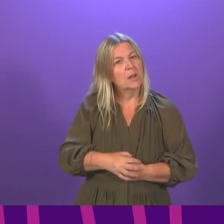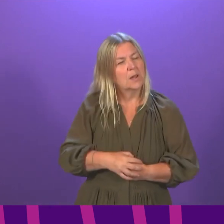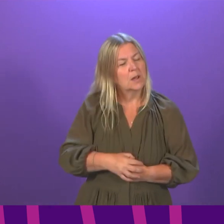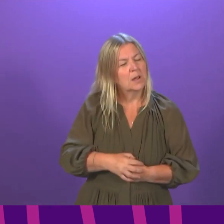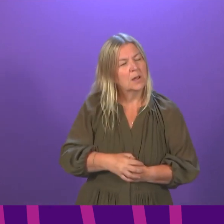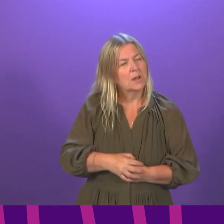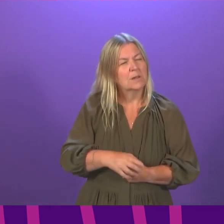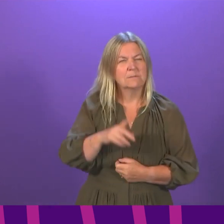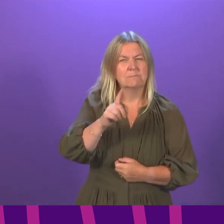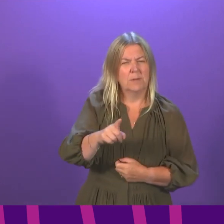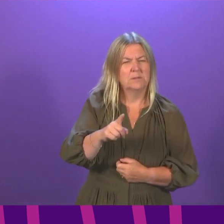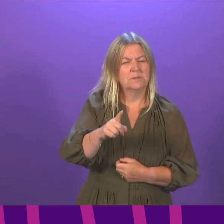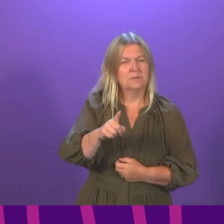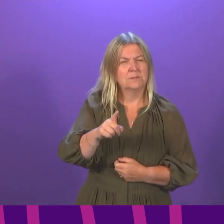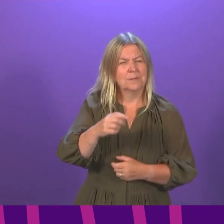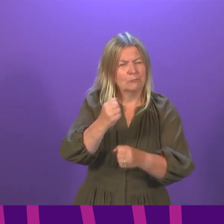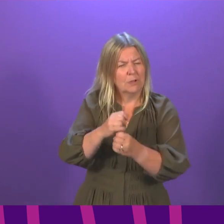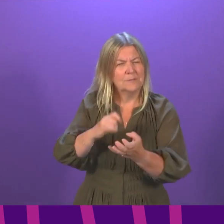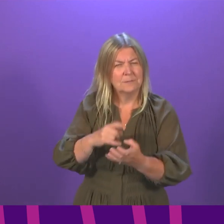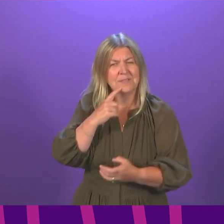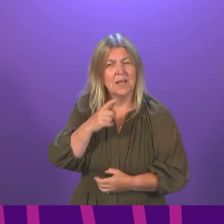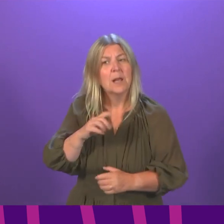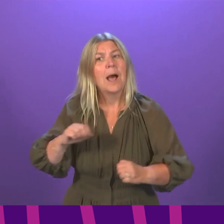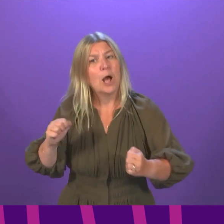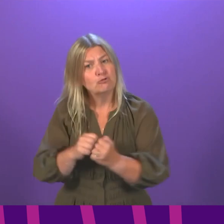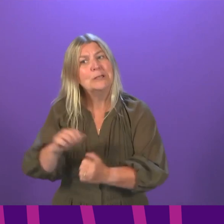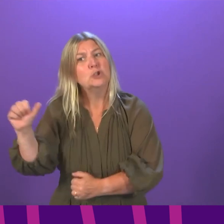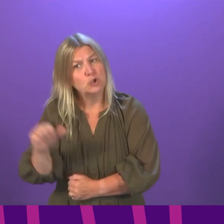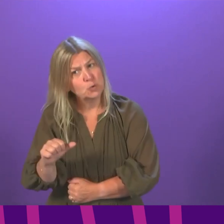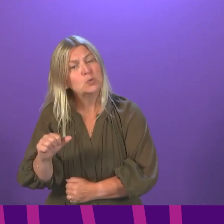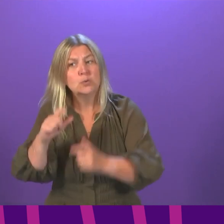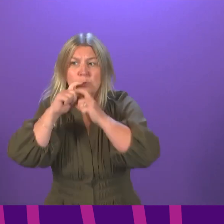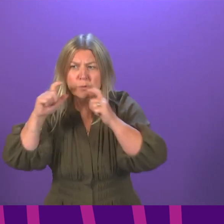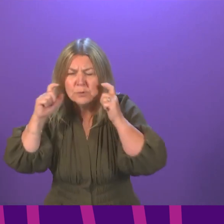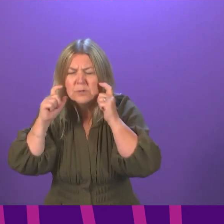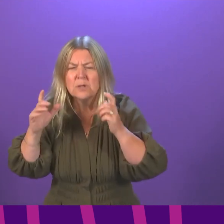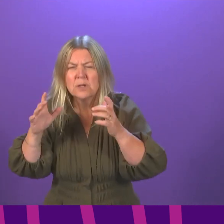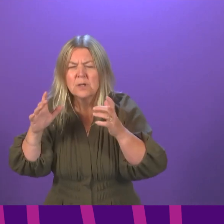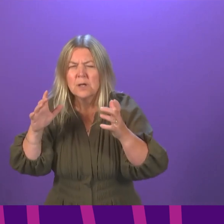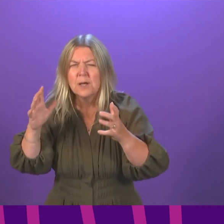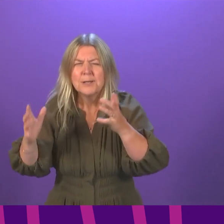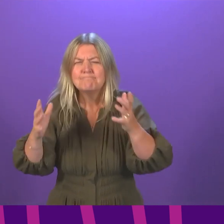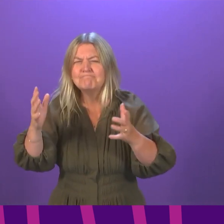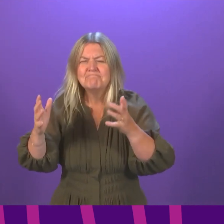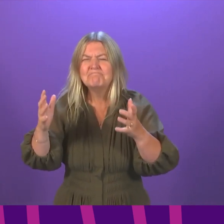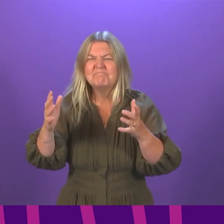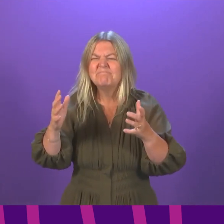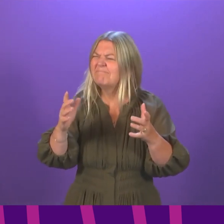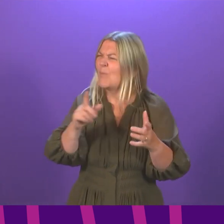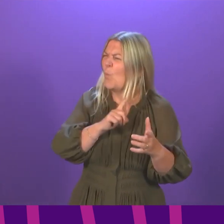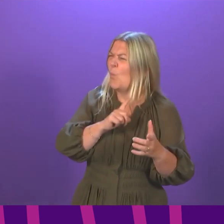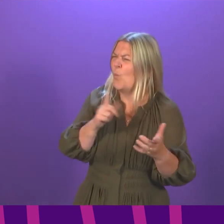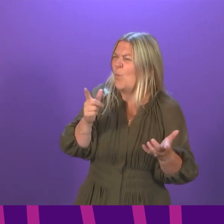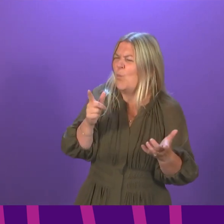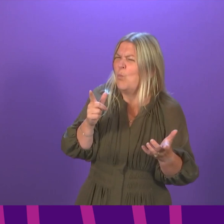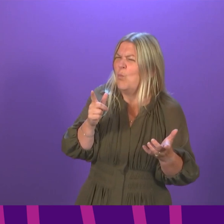If at the end of the day Graeme Simpson is saying that he agrees that everybody should wear face coverings, then how we choose to do that seems to me to be of secondary